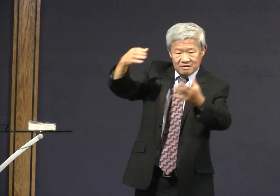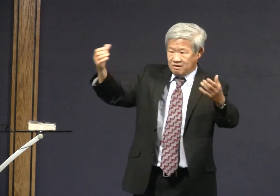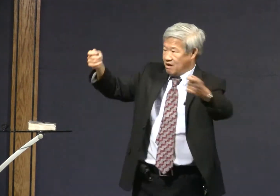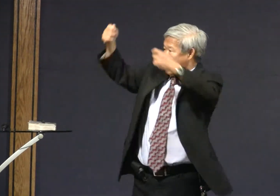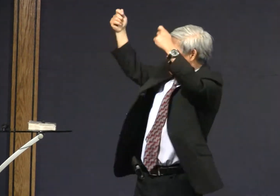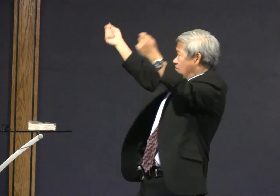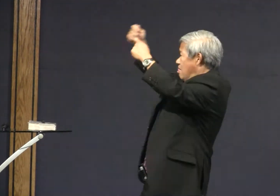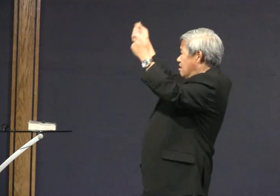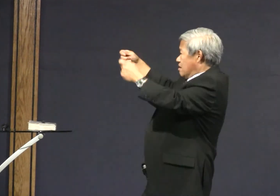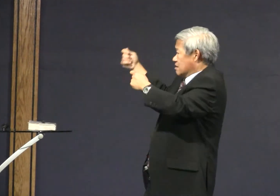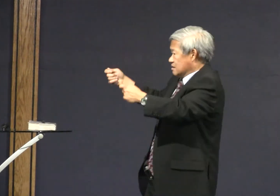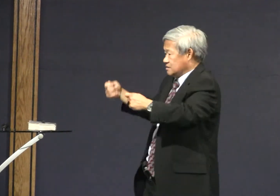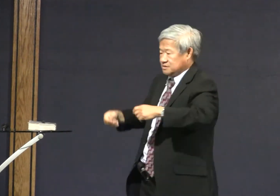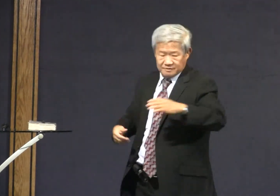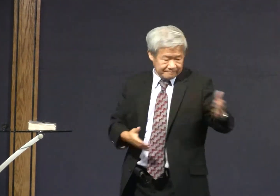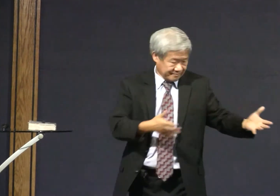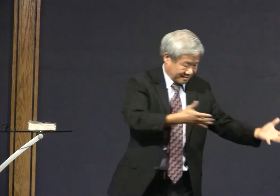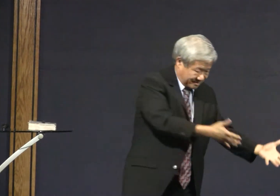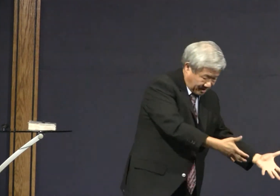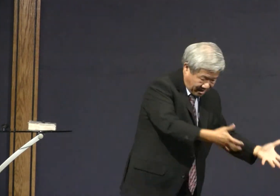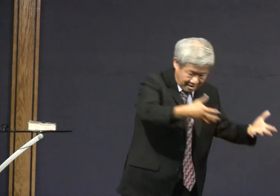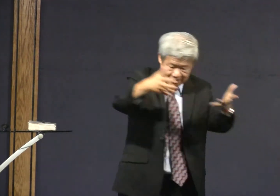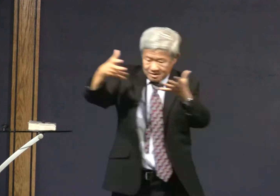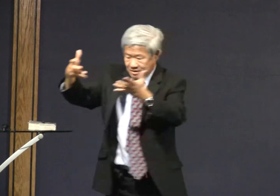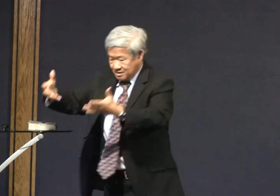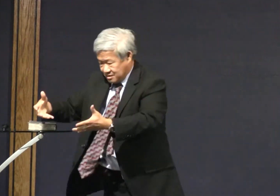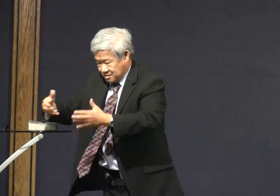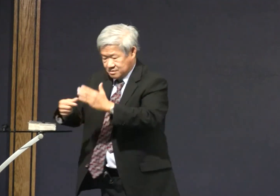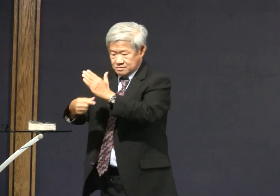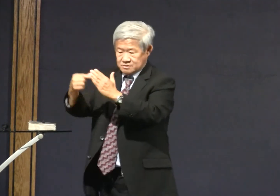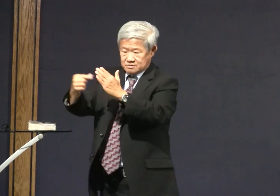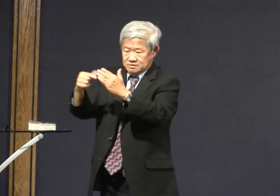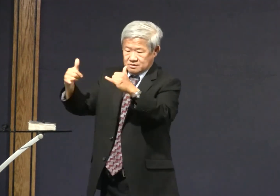people would get together and celebrate, drink champagne,